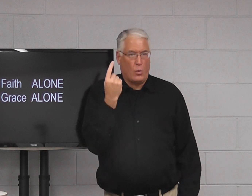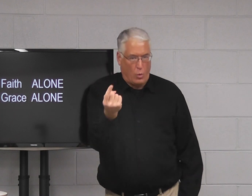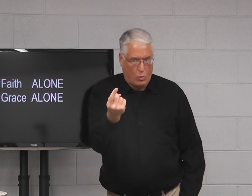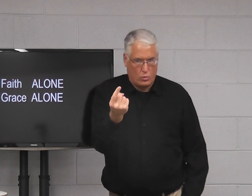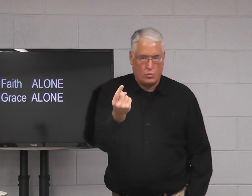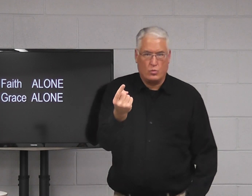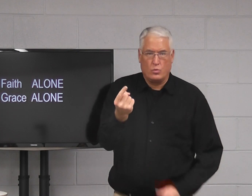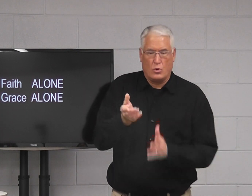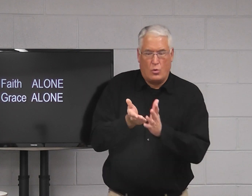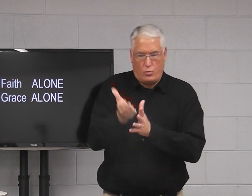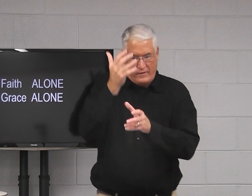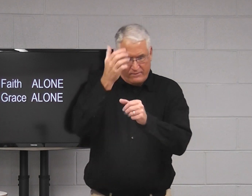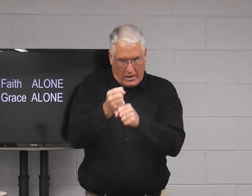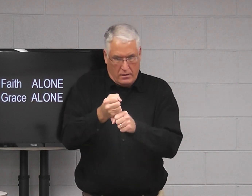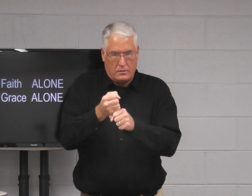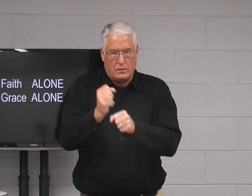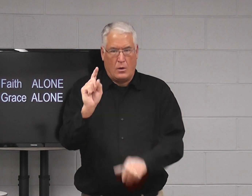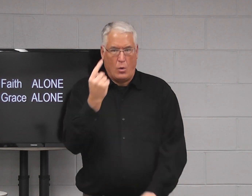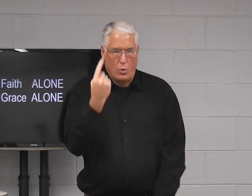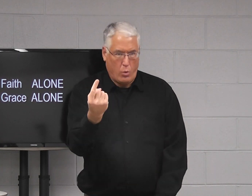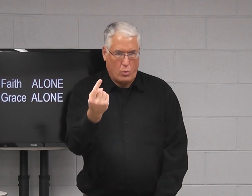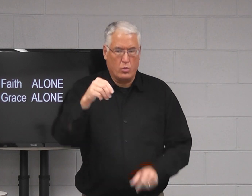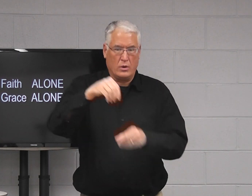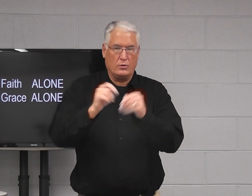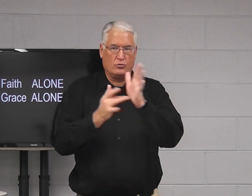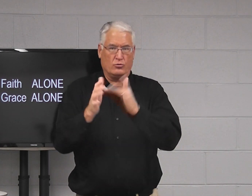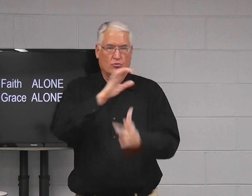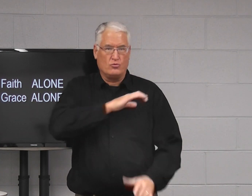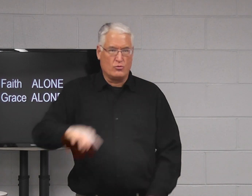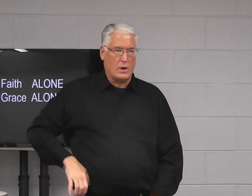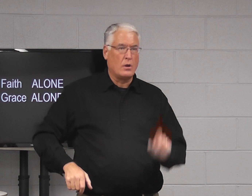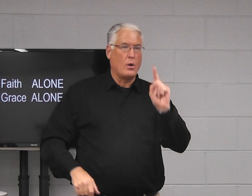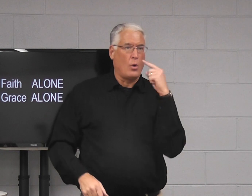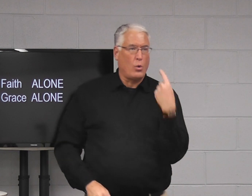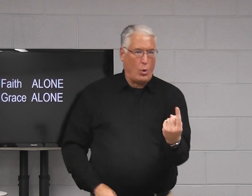by grace alone, through faith alone in Jesus Christ.